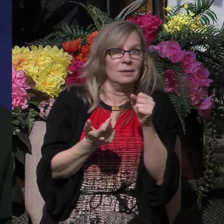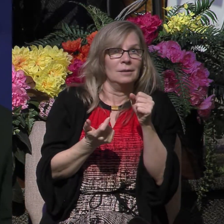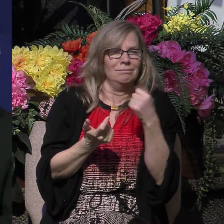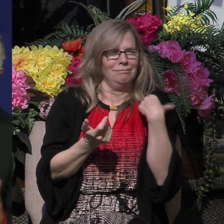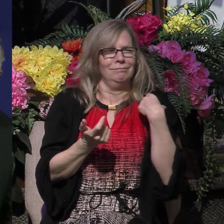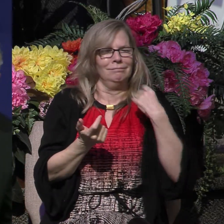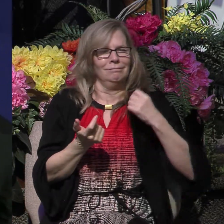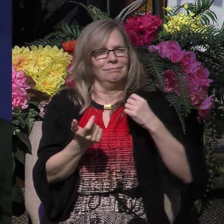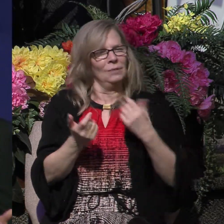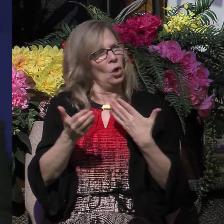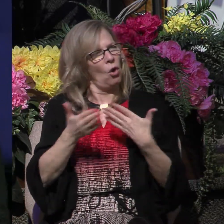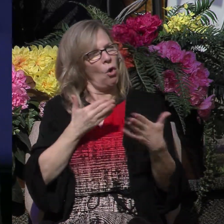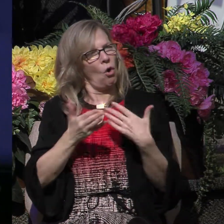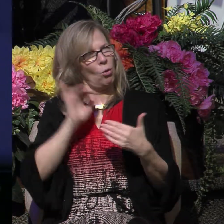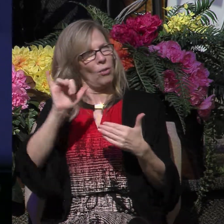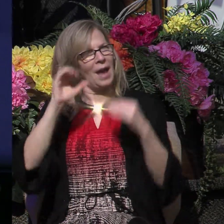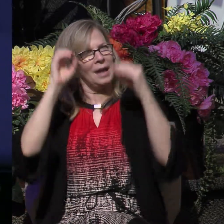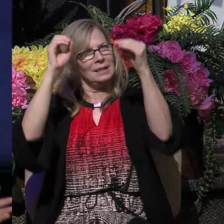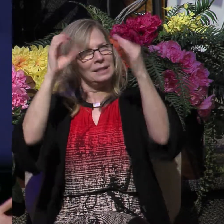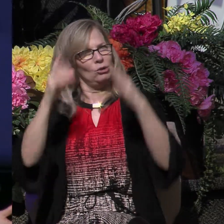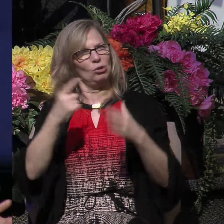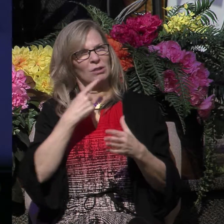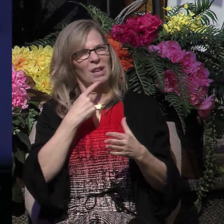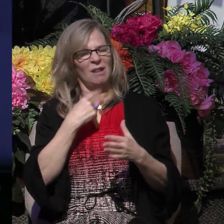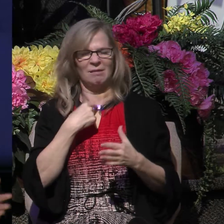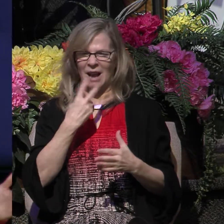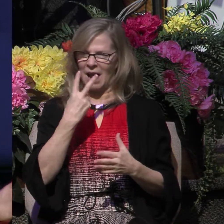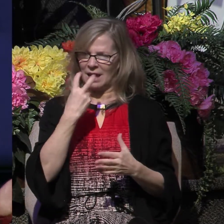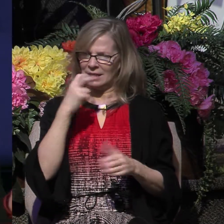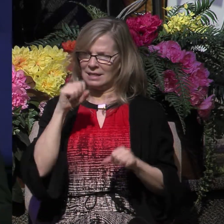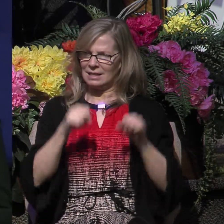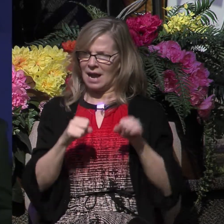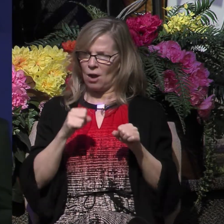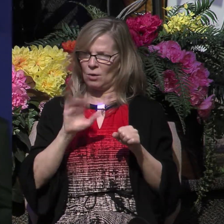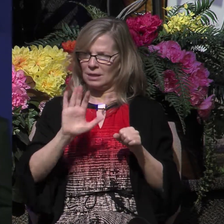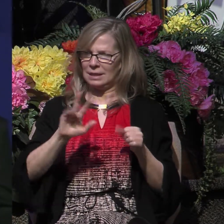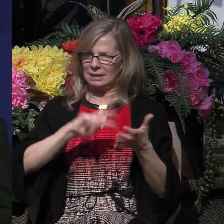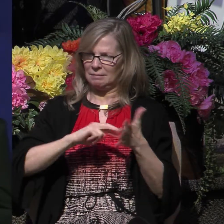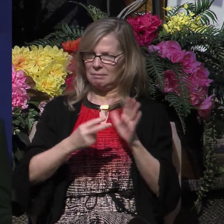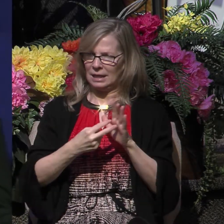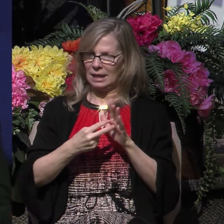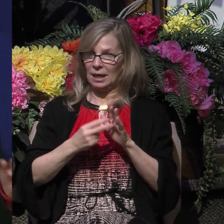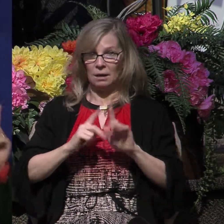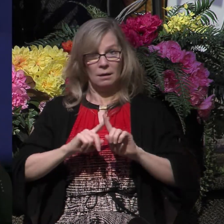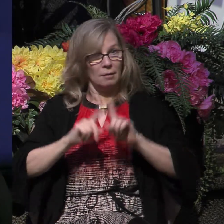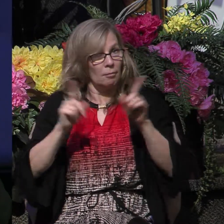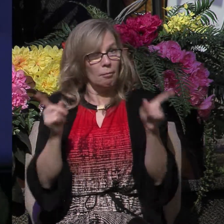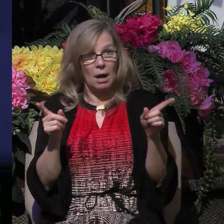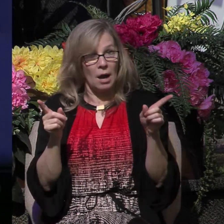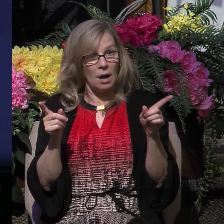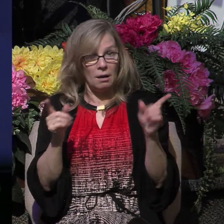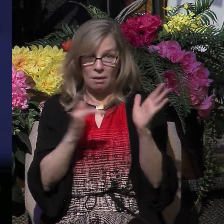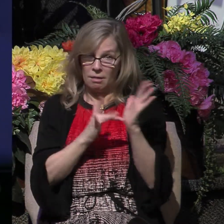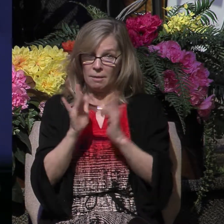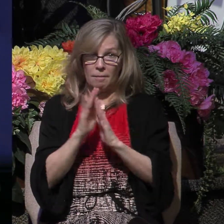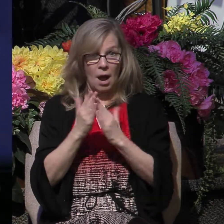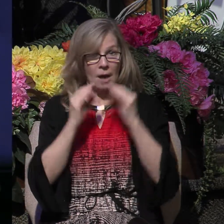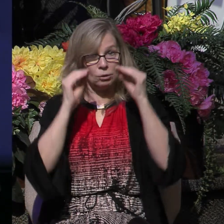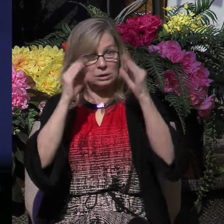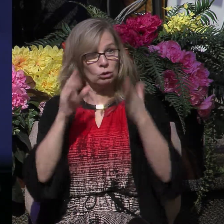Although this particular teacher said that he doubts that this is what the jailer means, nevertheless, this Bible teacher has written these words.